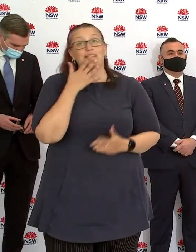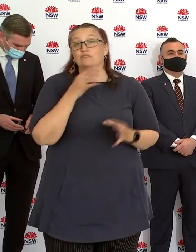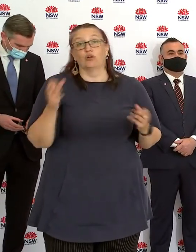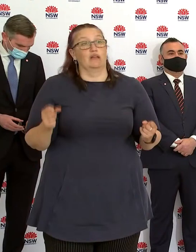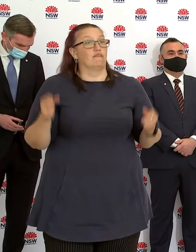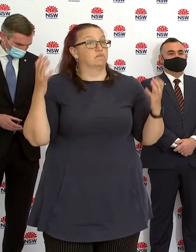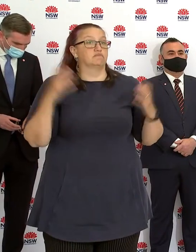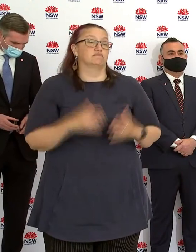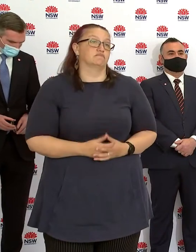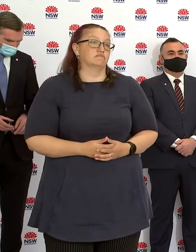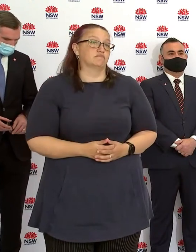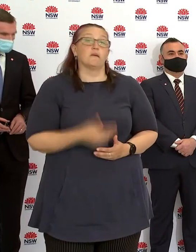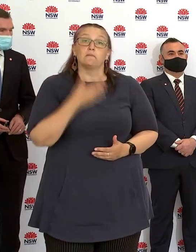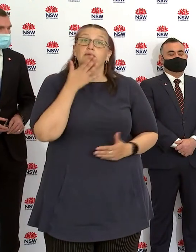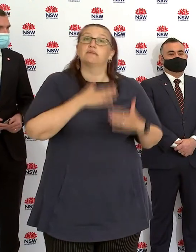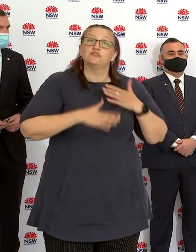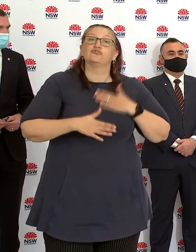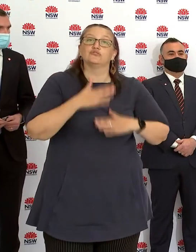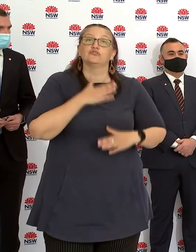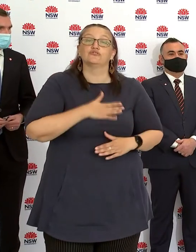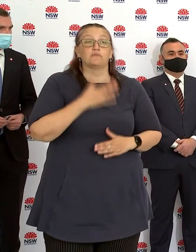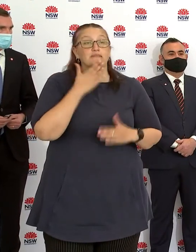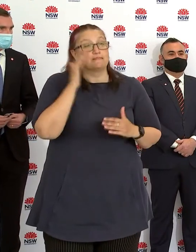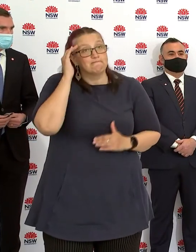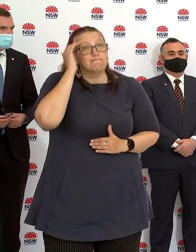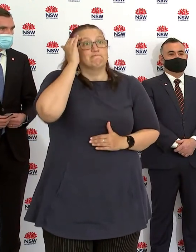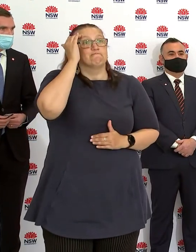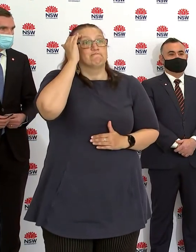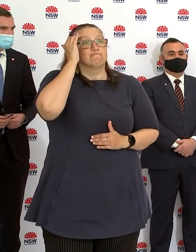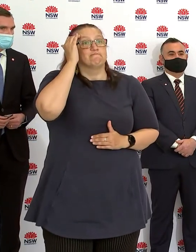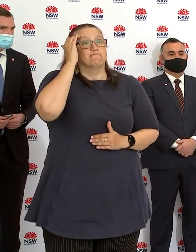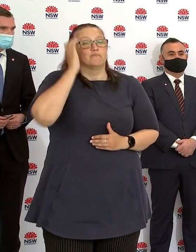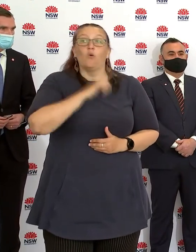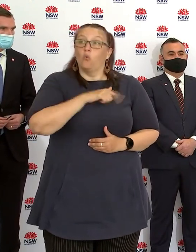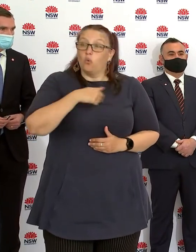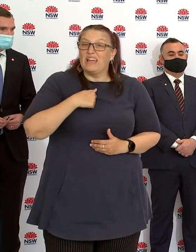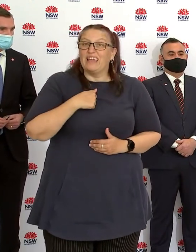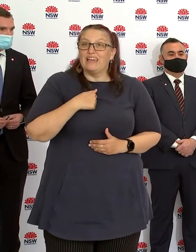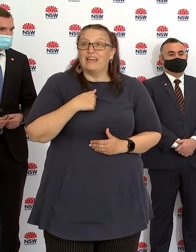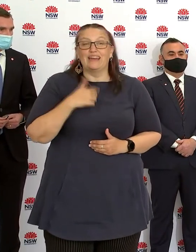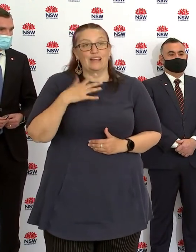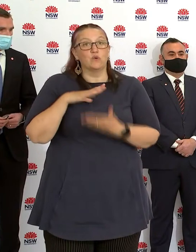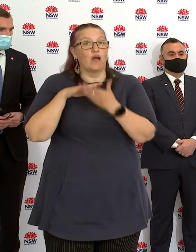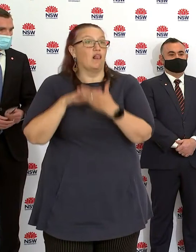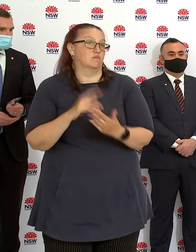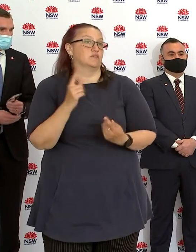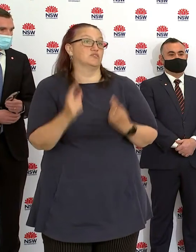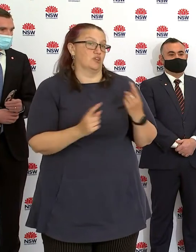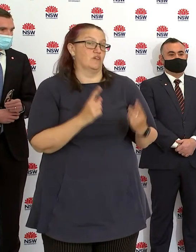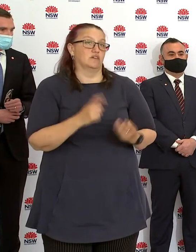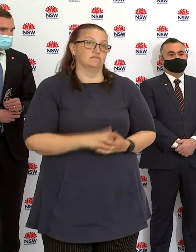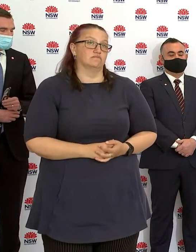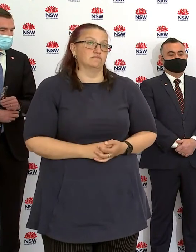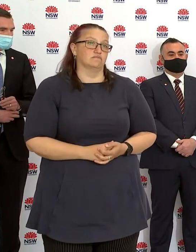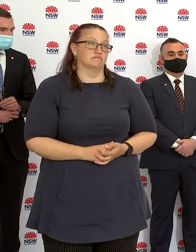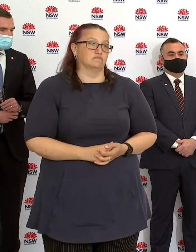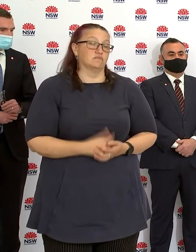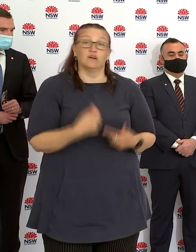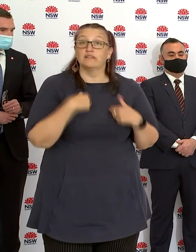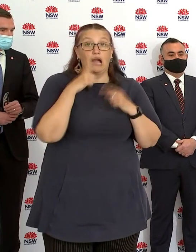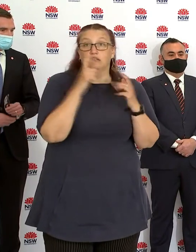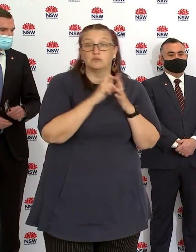in getting through this. And that, that the path forward is a combination